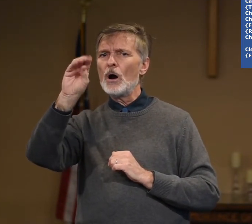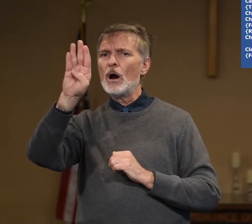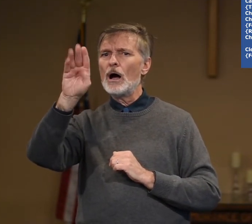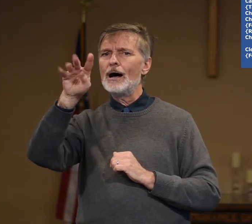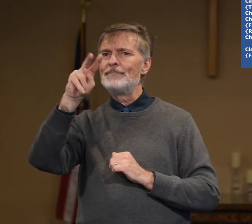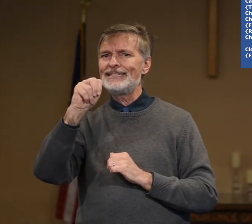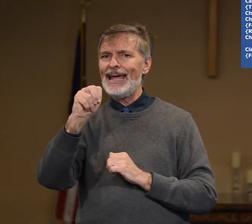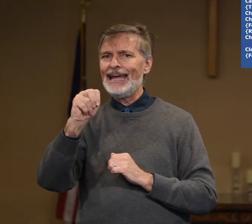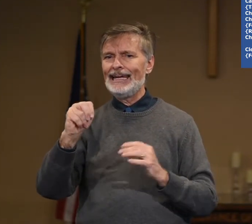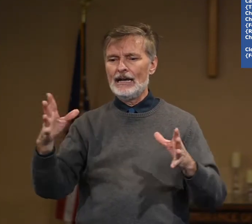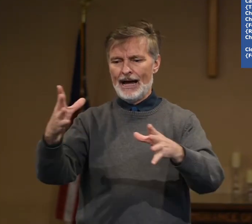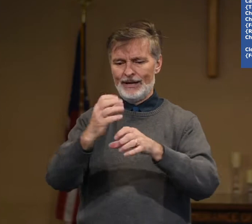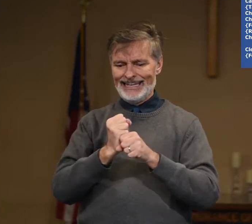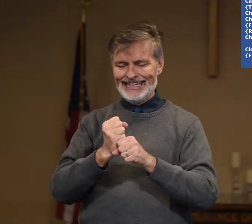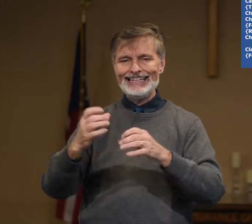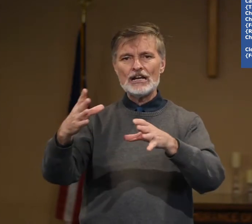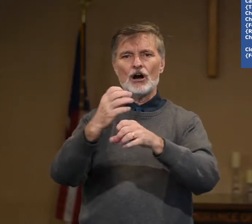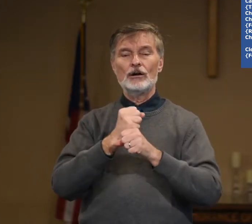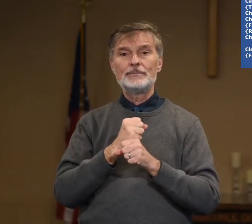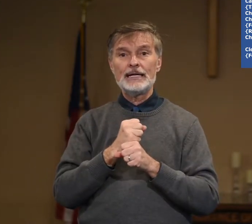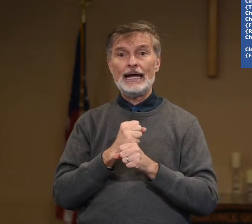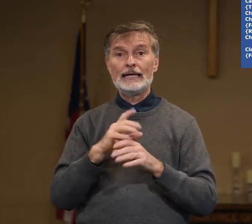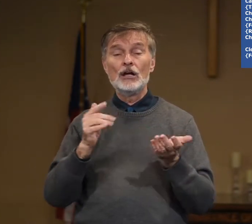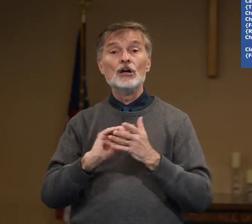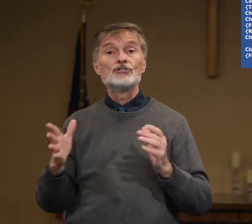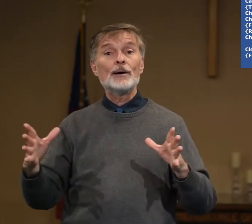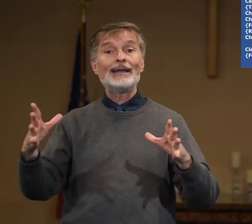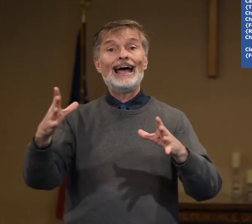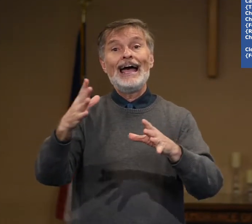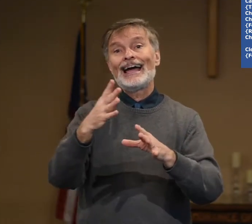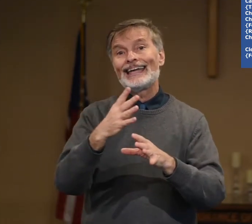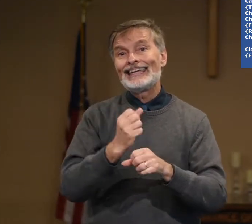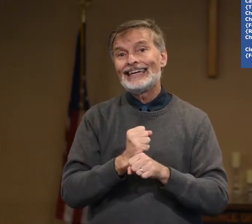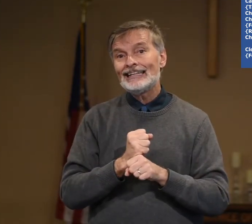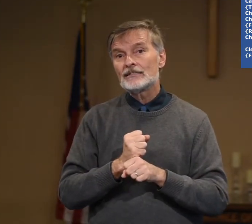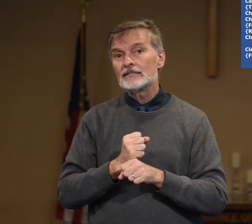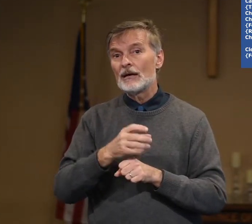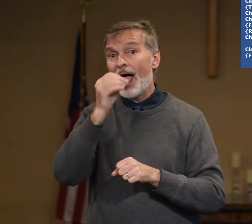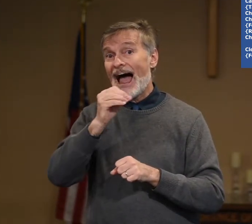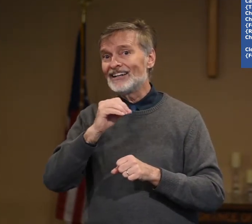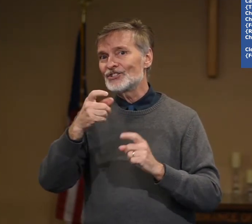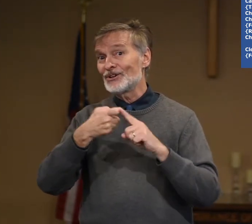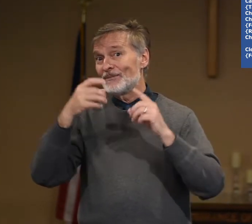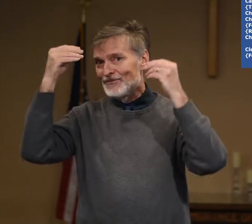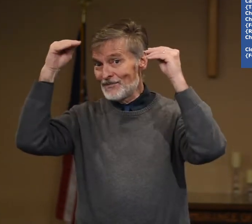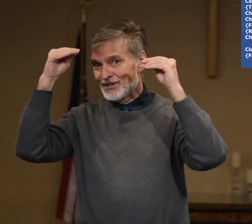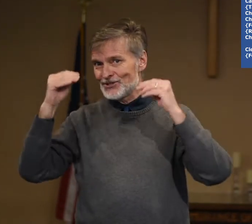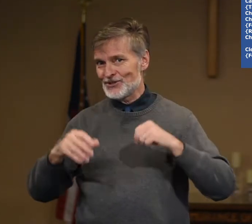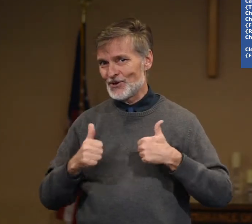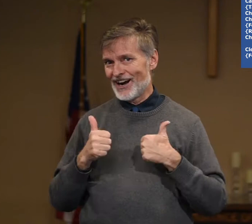obtain. I'm going to get or obtain. So I'm going to get some ice cream from the store.